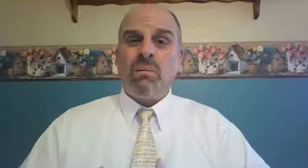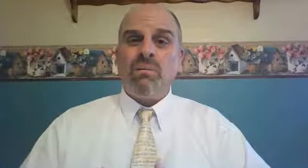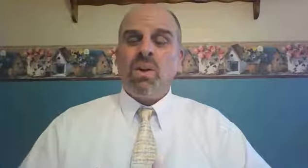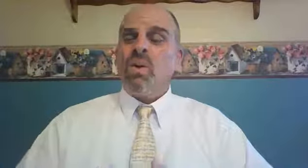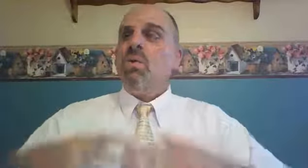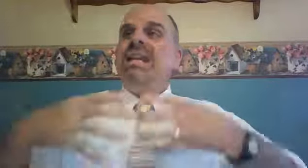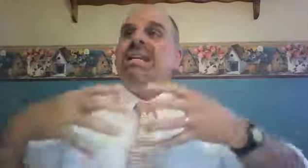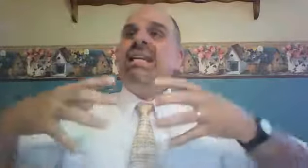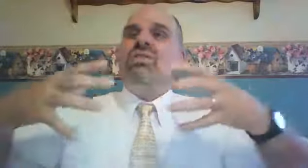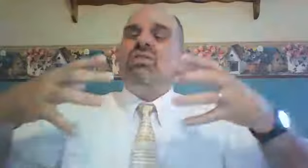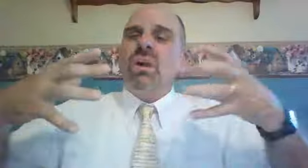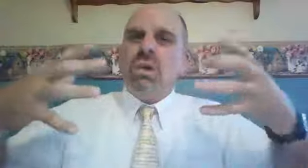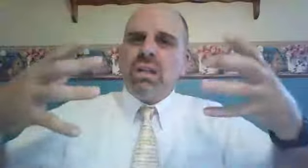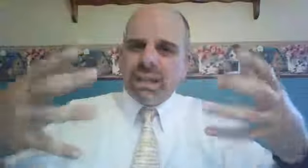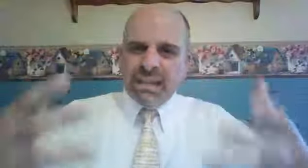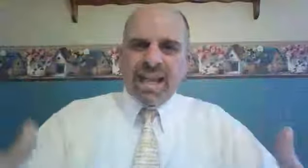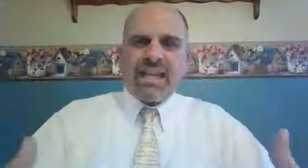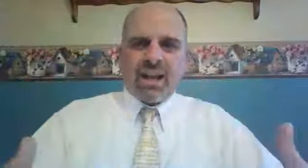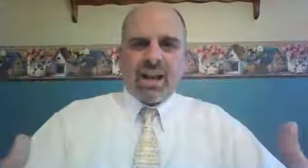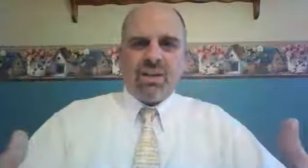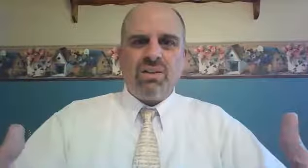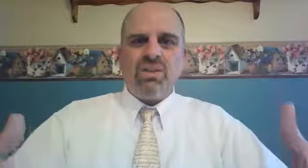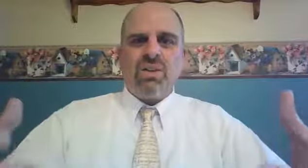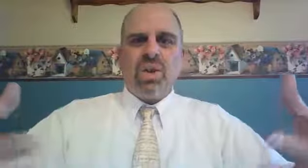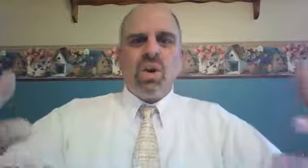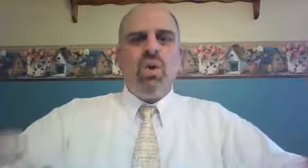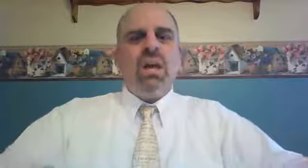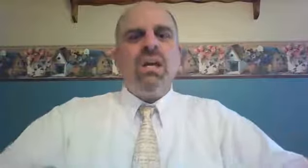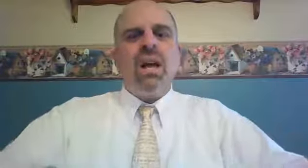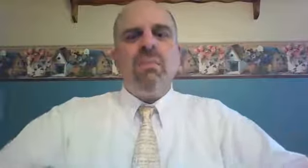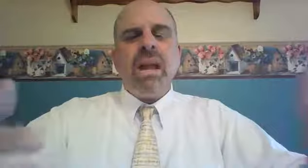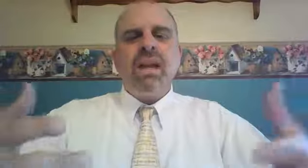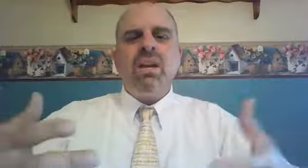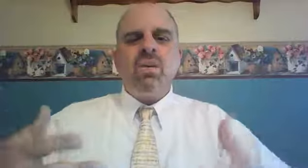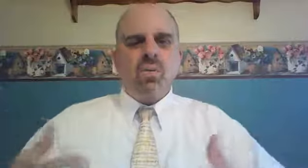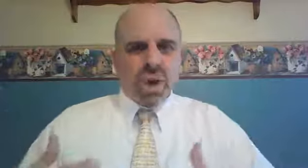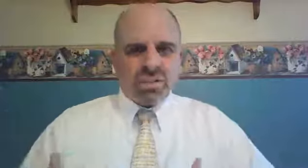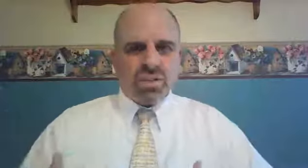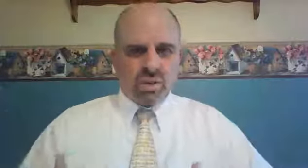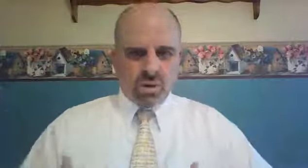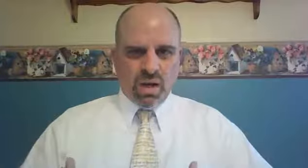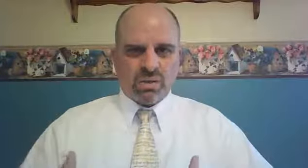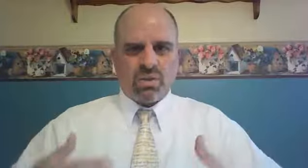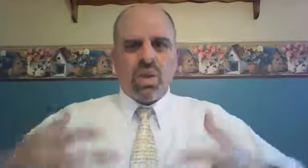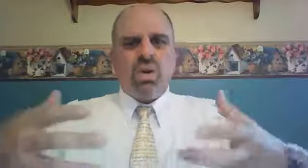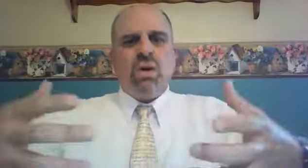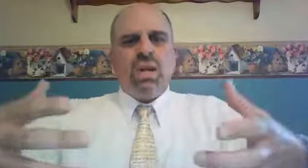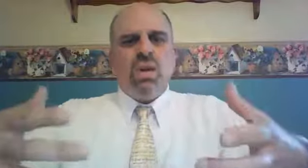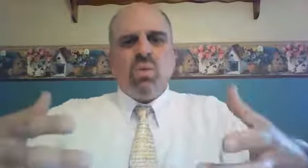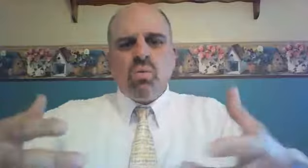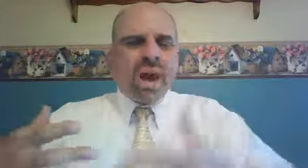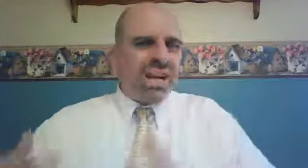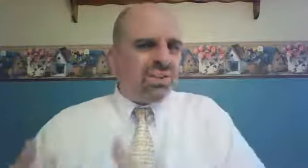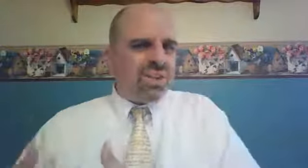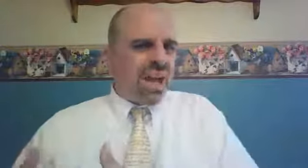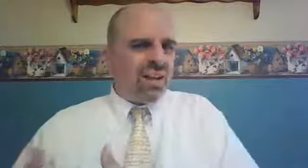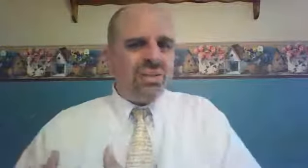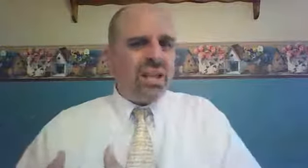We need someone like us who can come and rescue us, who can reconcile us to